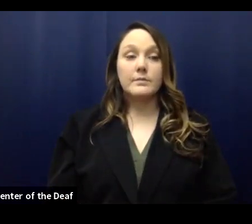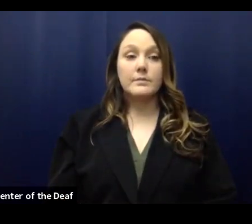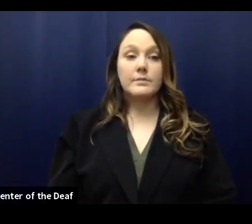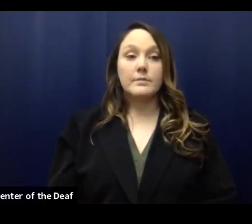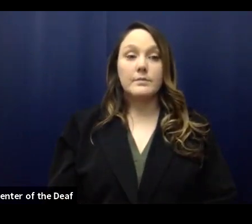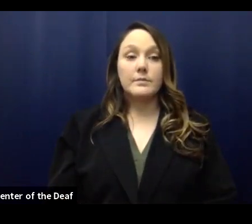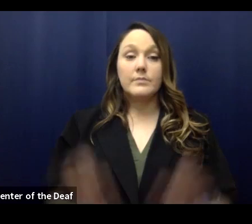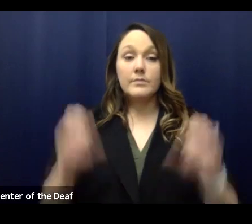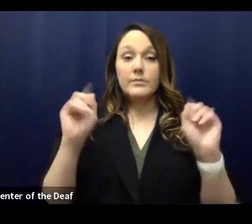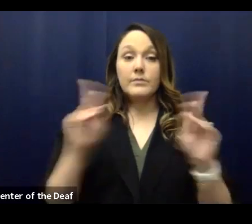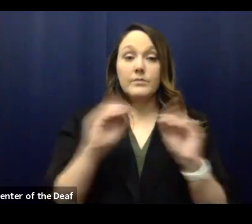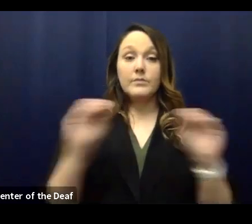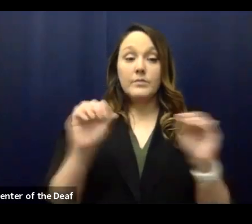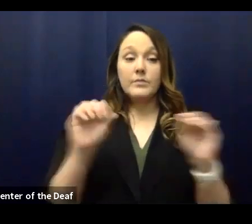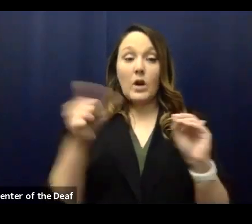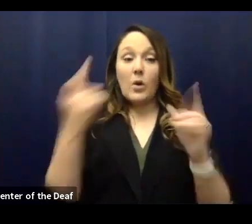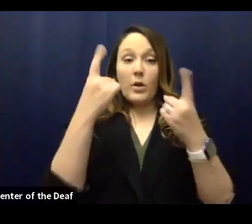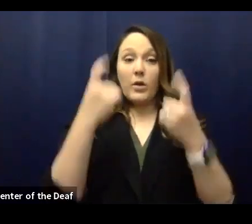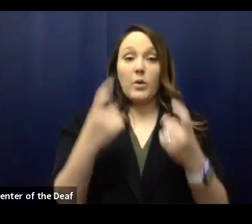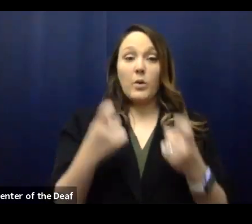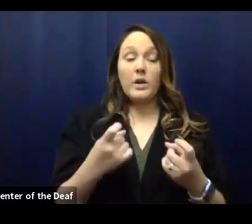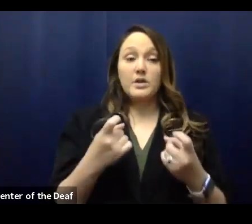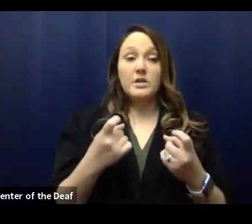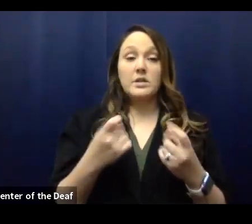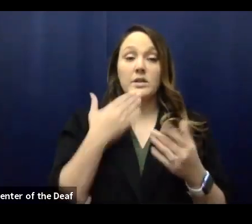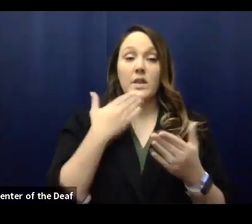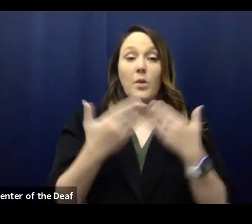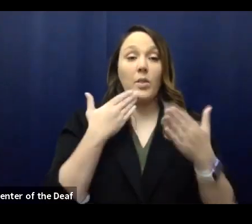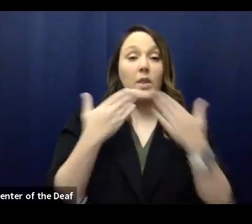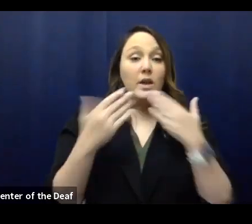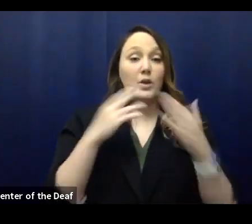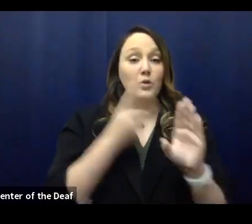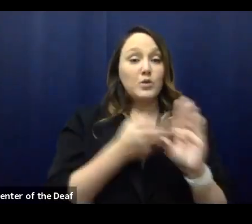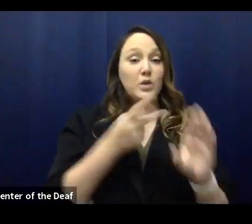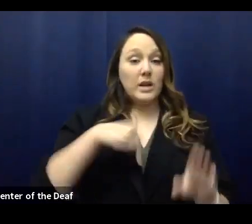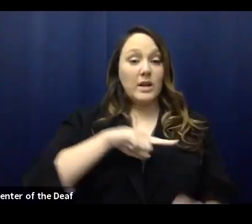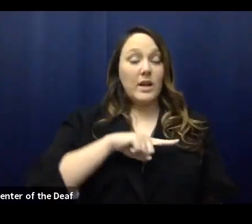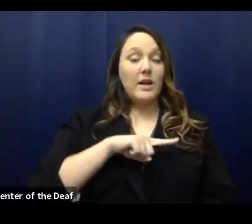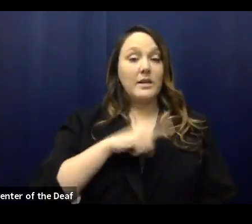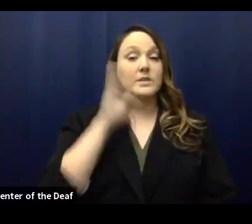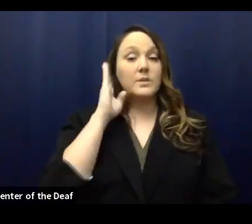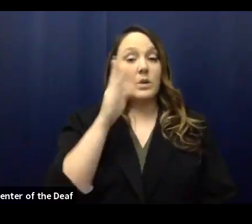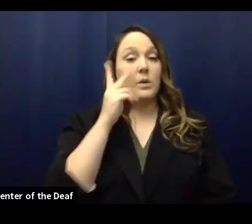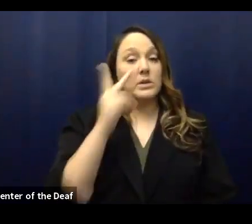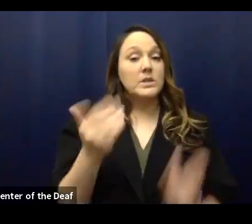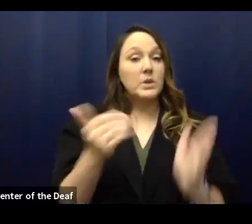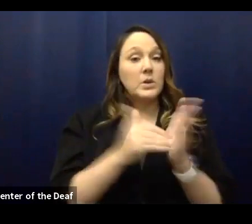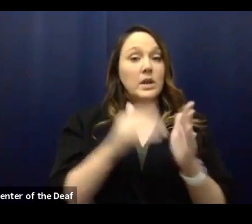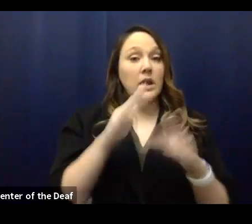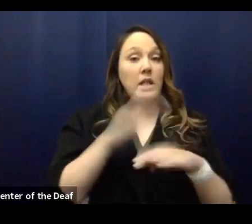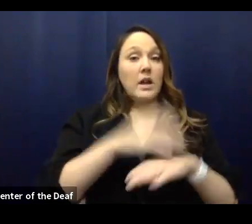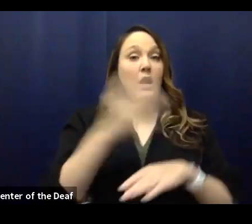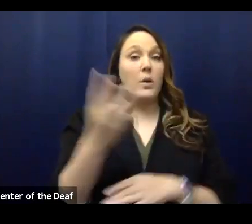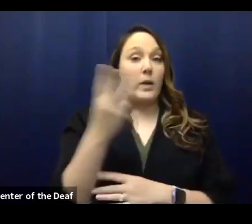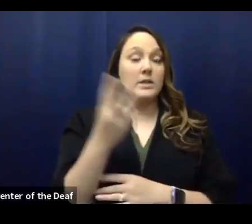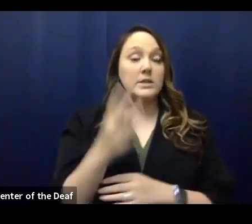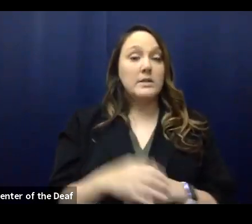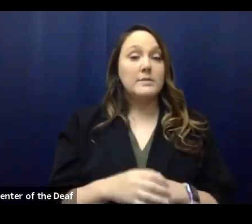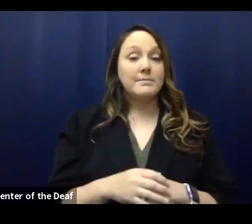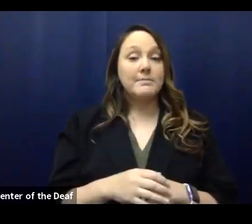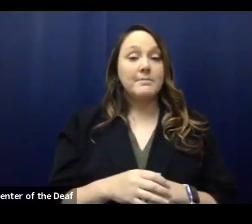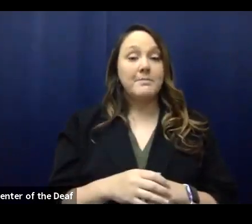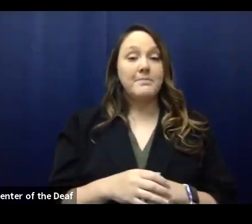All right, not seeing any other questions come in, so thank you all for joining us, and we will see you again on Wednesday at the same